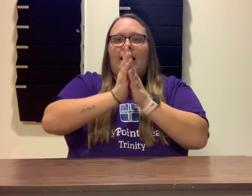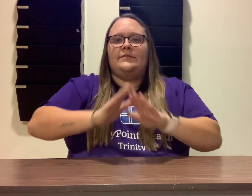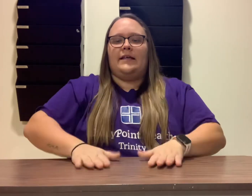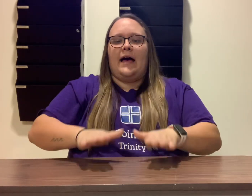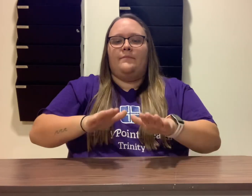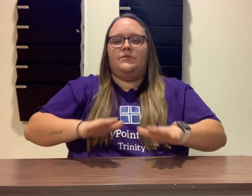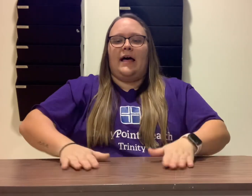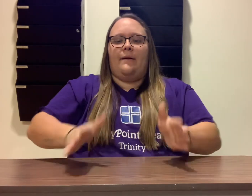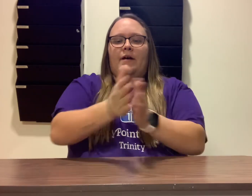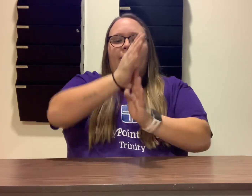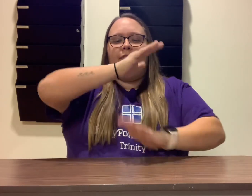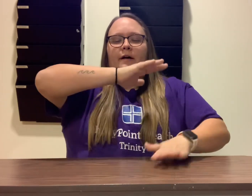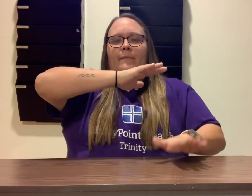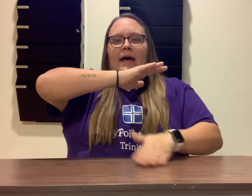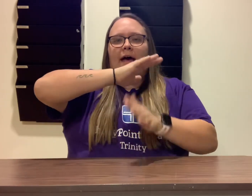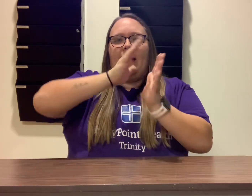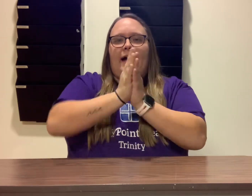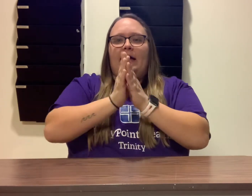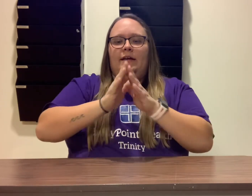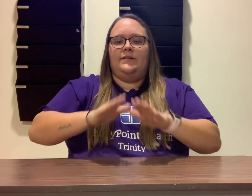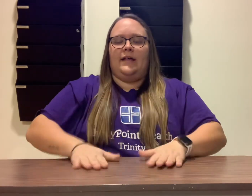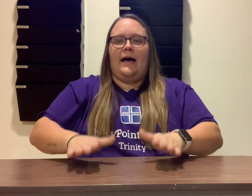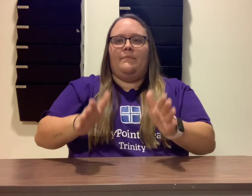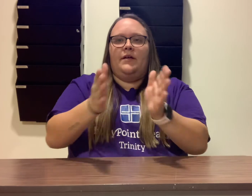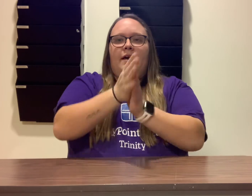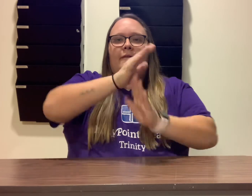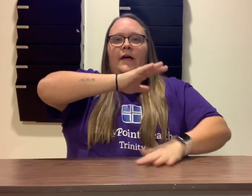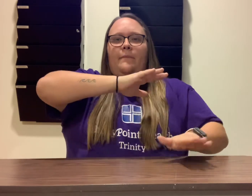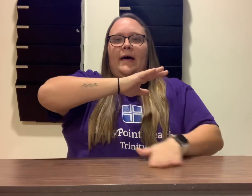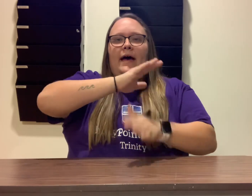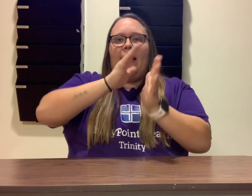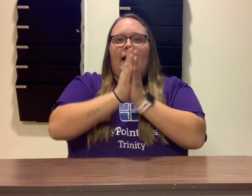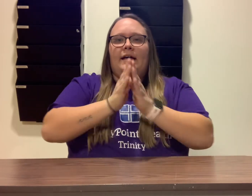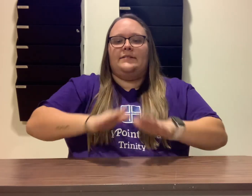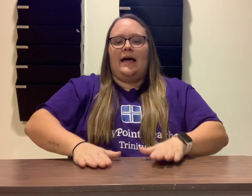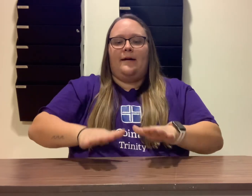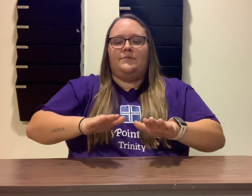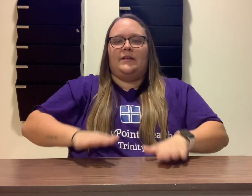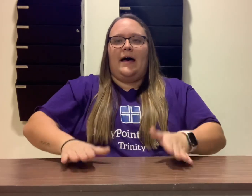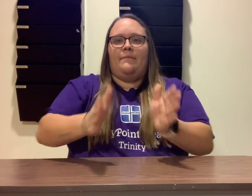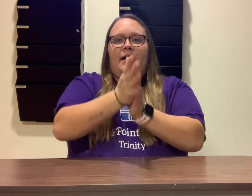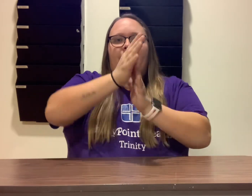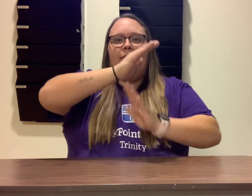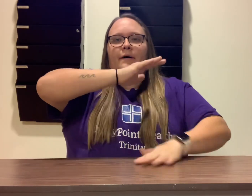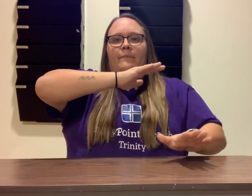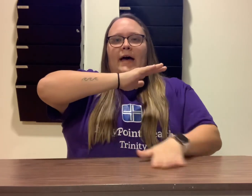Slap, slap the mat. Slap the mat. Slap, slap the mat.